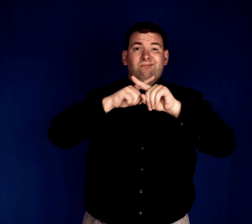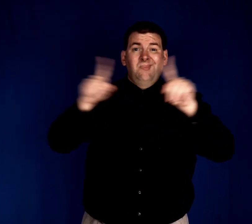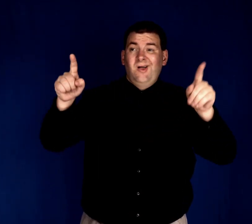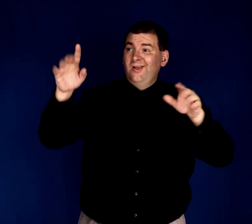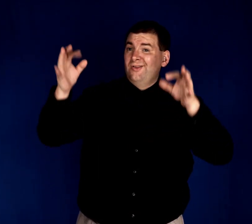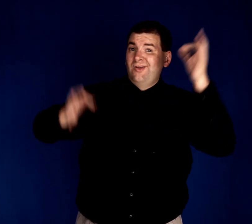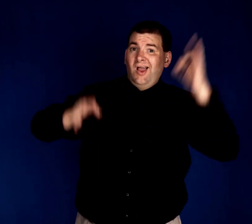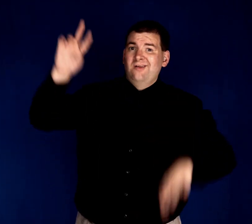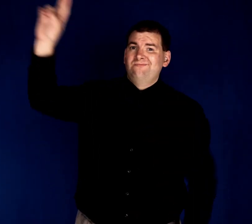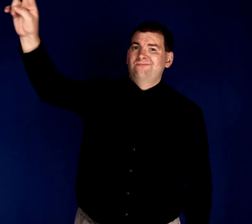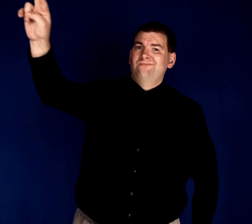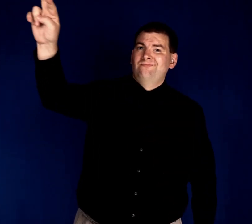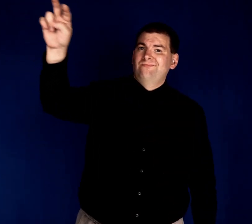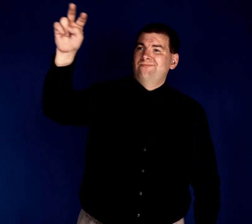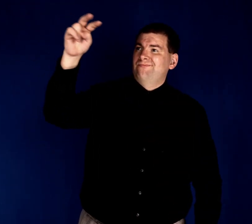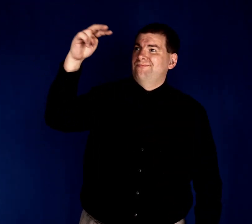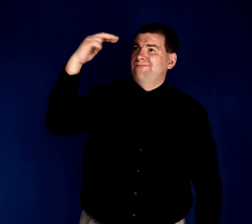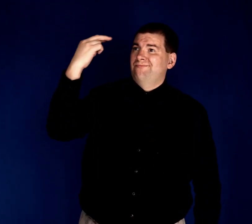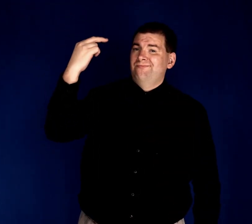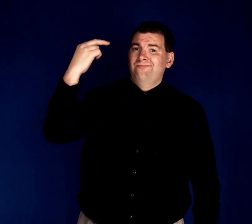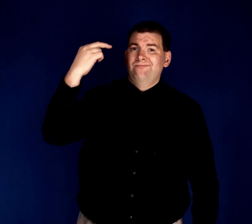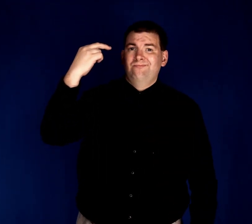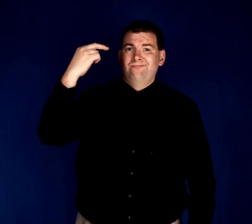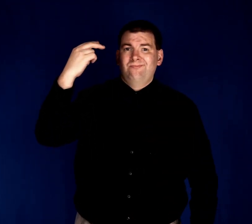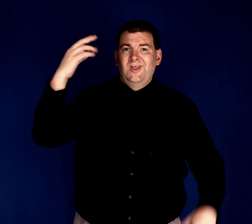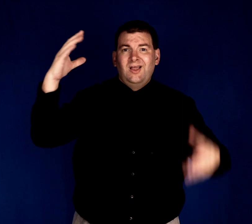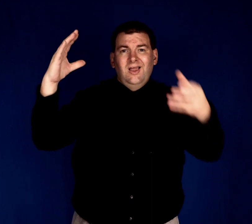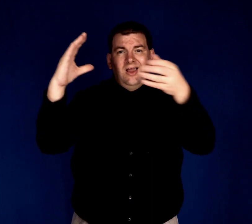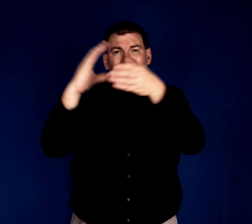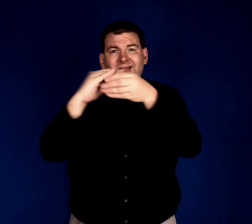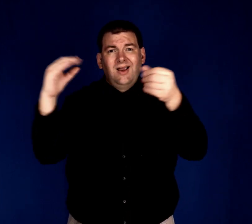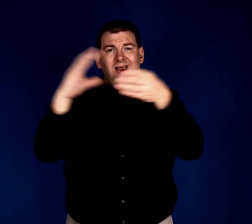then he turned to me And said